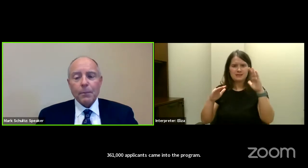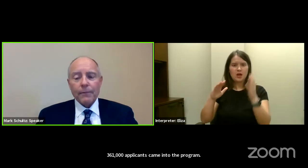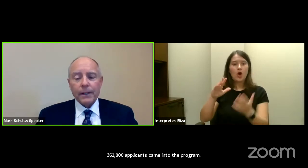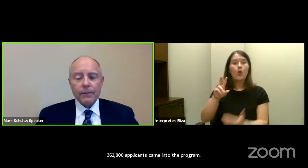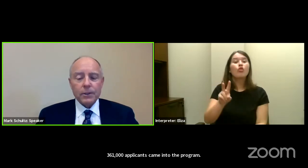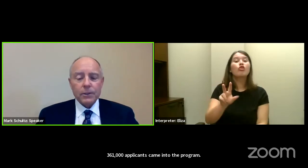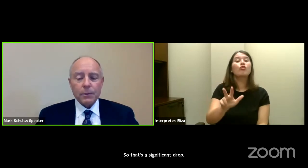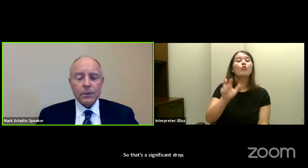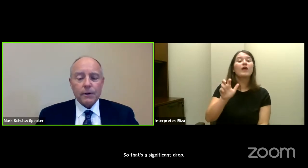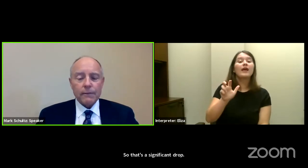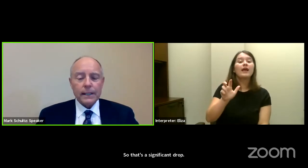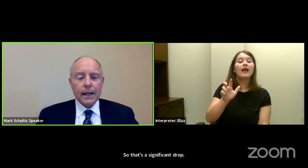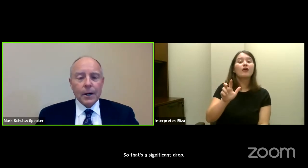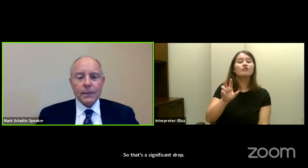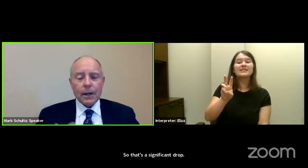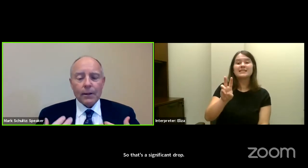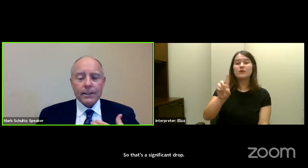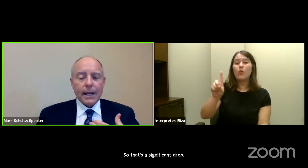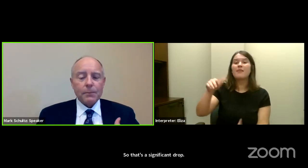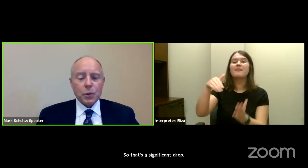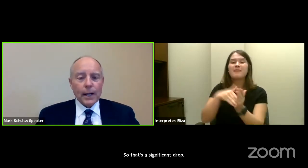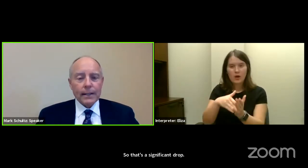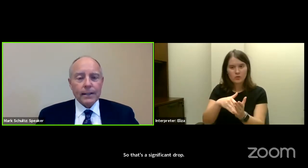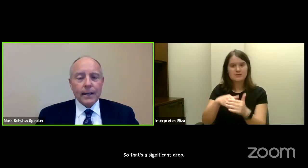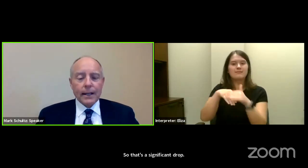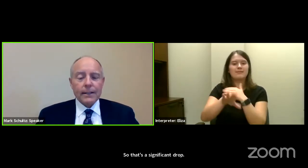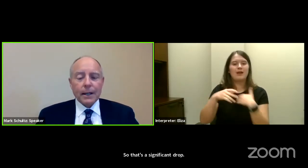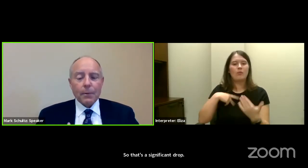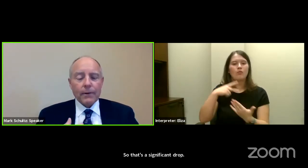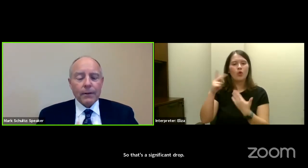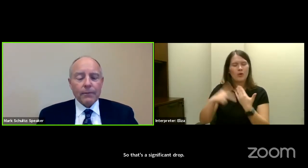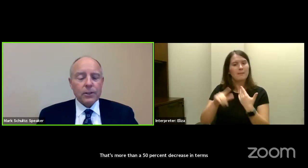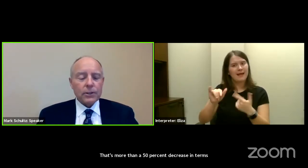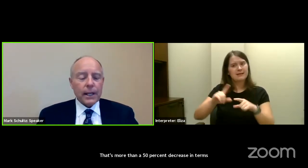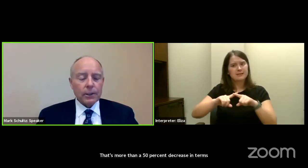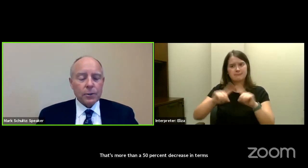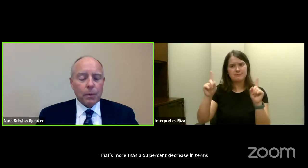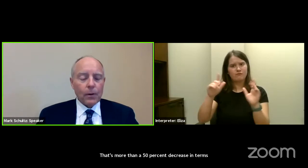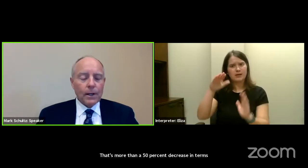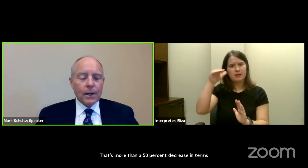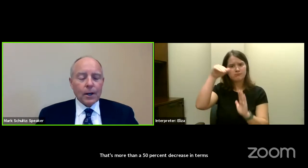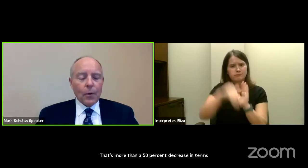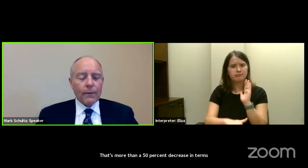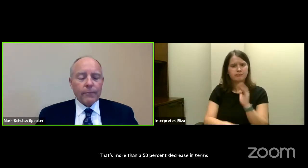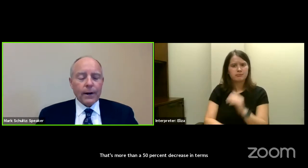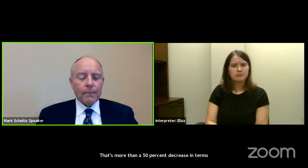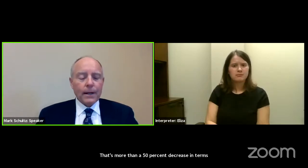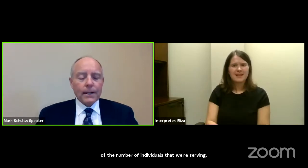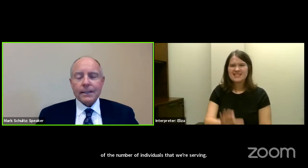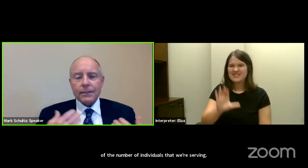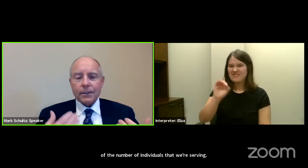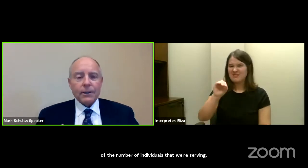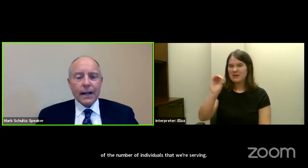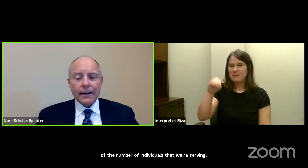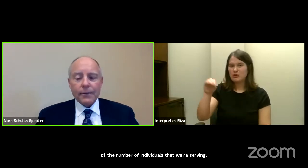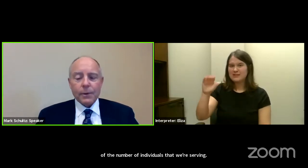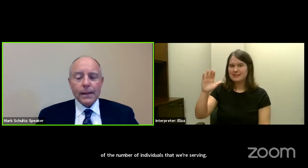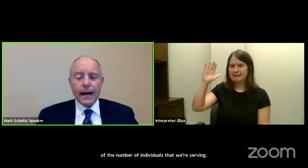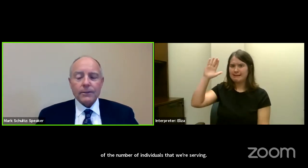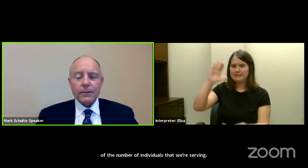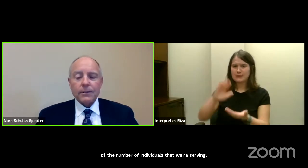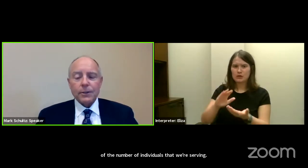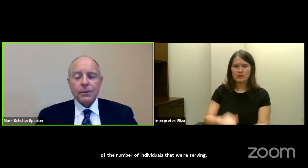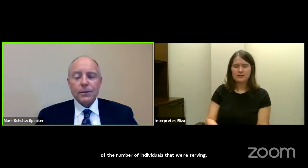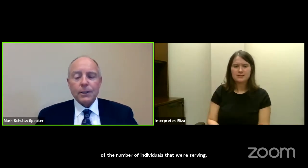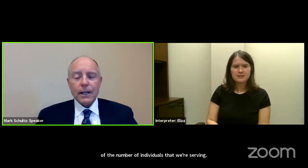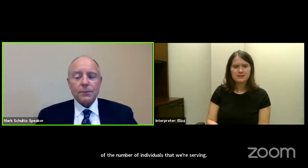terms of the number of individuals that we're serving. We saw the same trend in the number of individuals eligible, going from 693